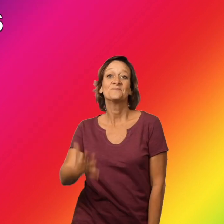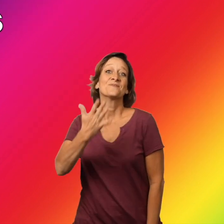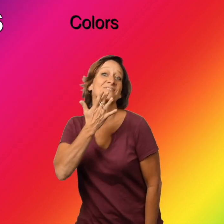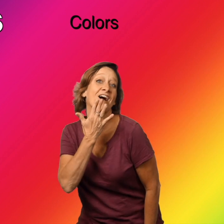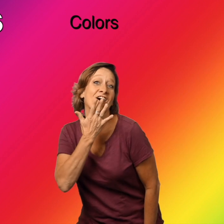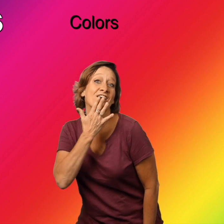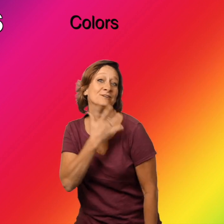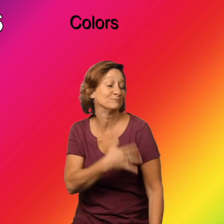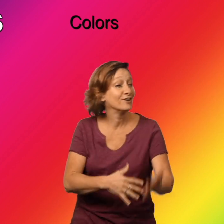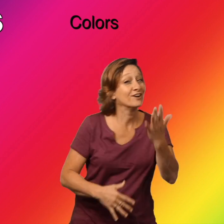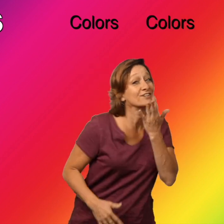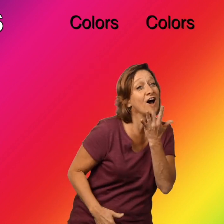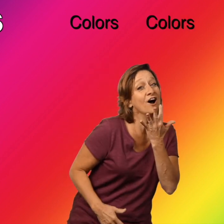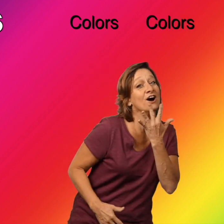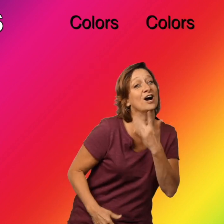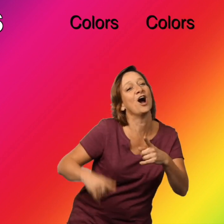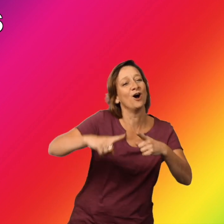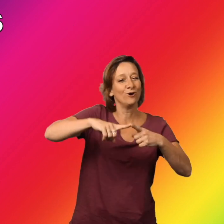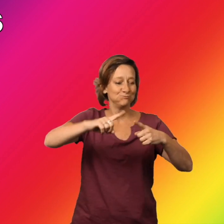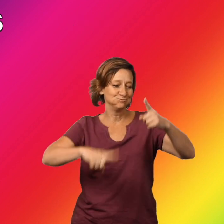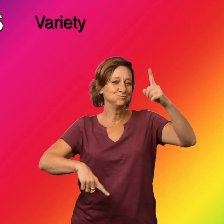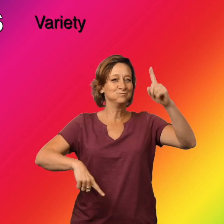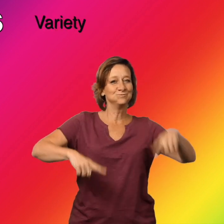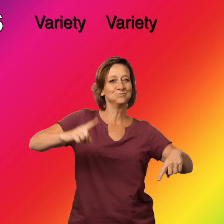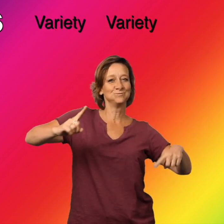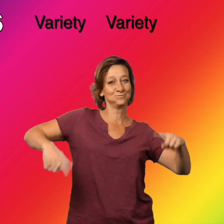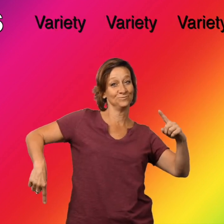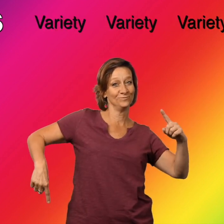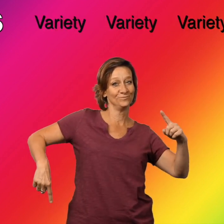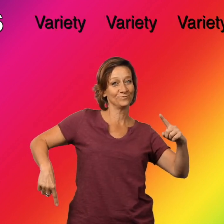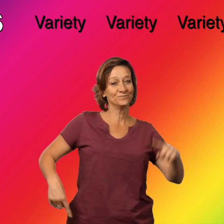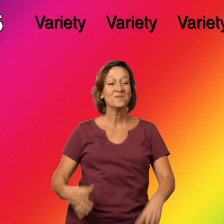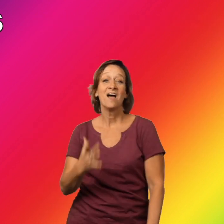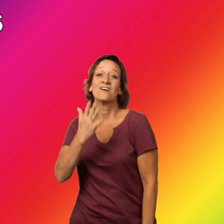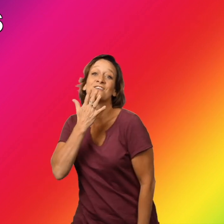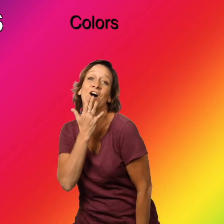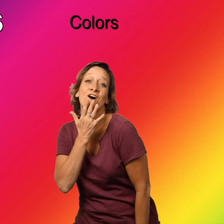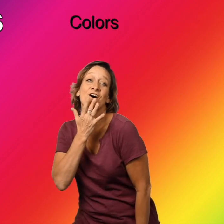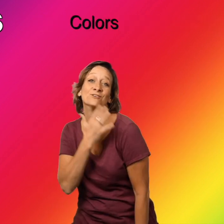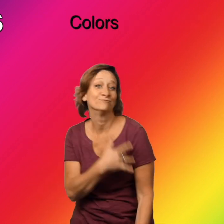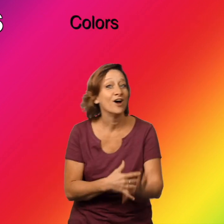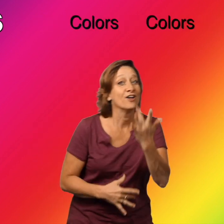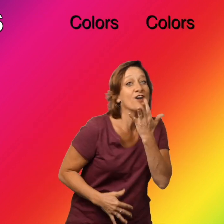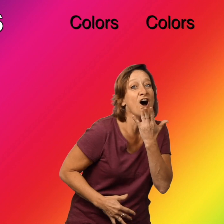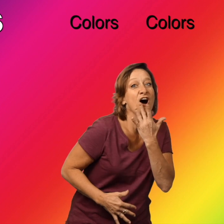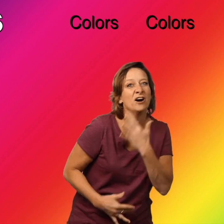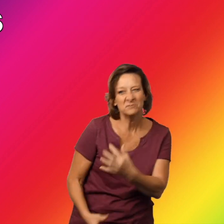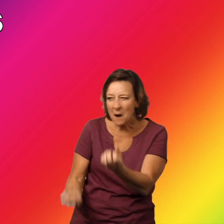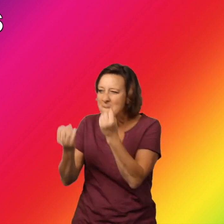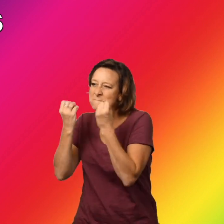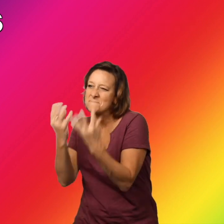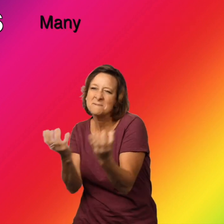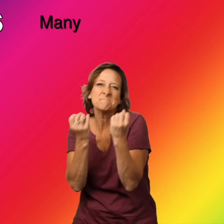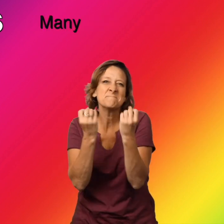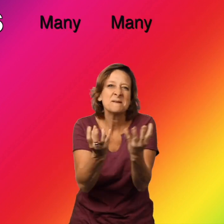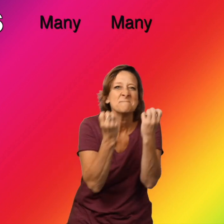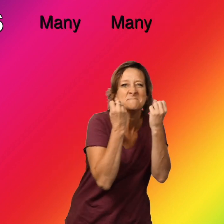Colors. Colors. Variety, variety, variety. Colors. Colors. Many, many, many.